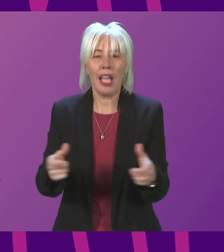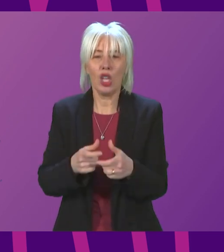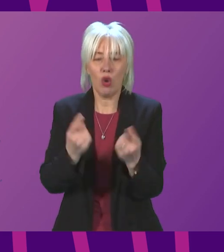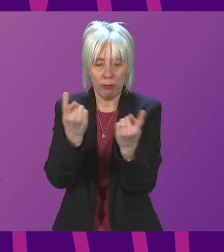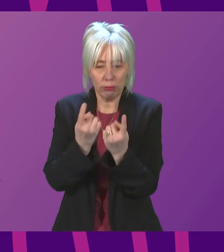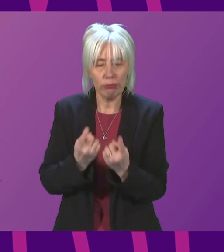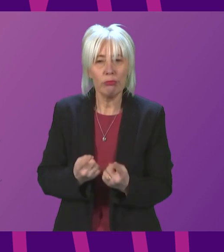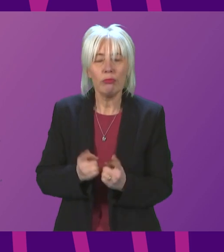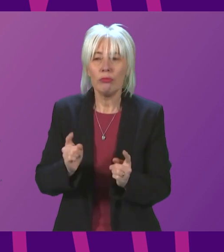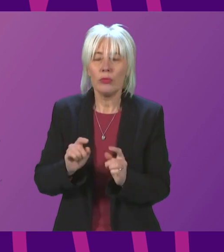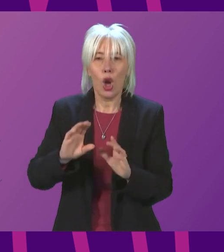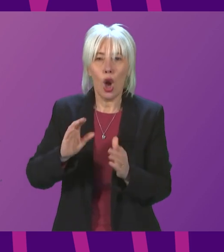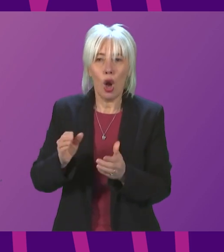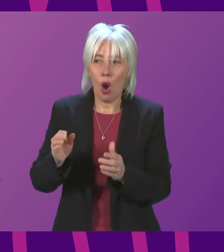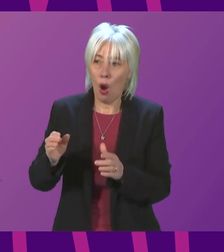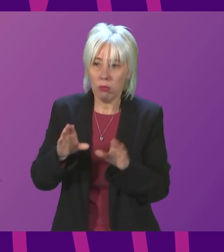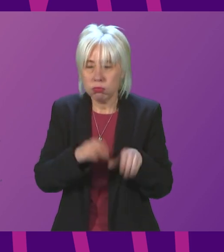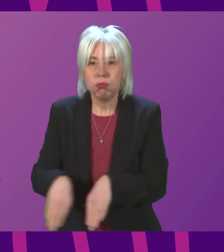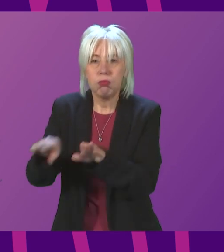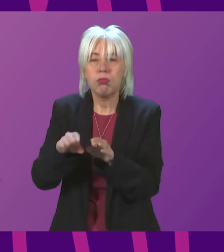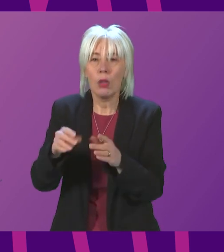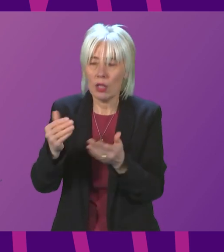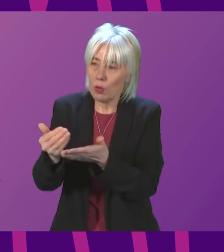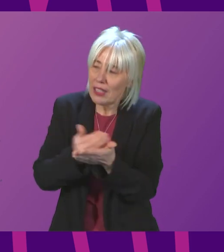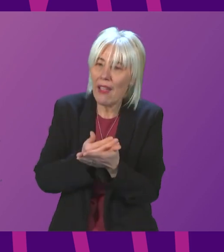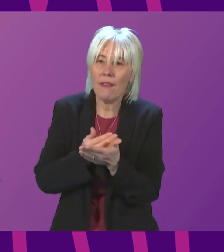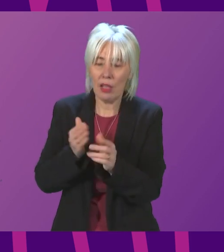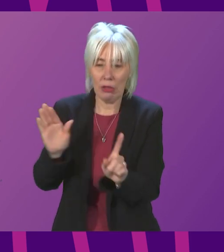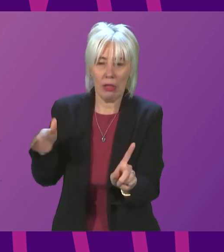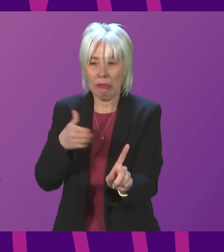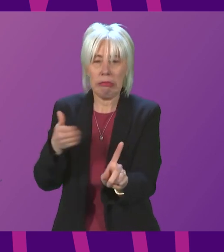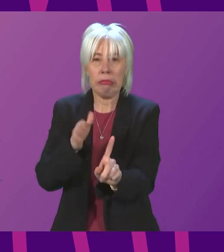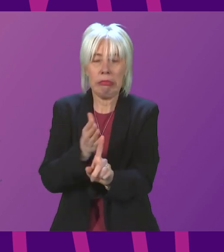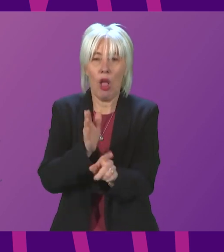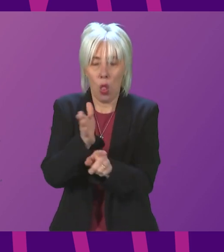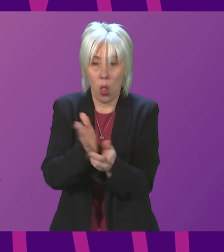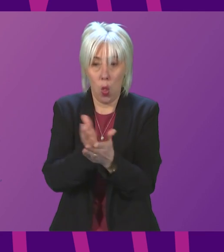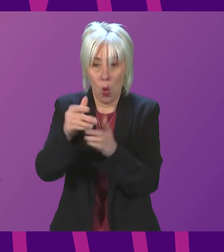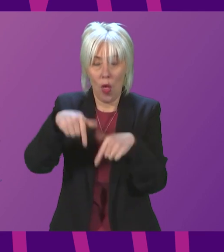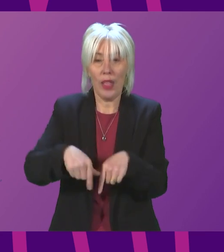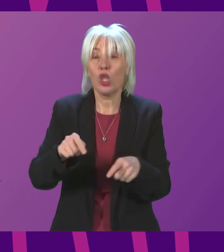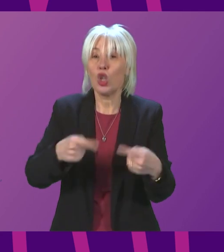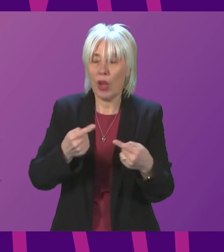of measures in place that collectively help to keep us safe as we continue to navigate our way through a challenge that hopefully is receding